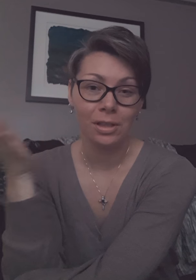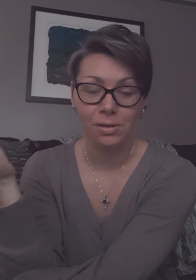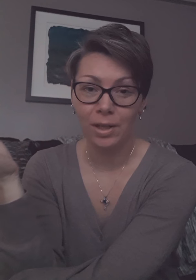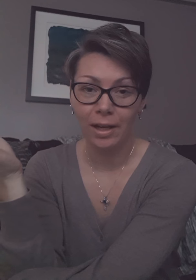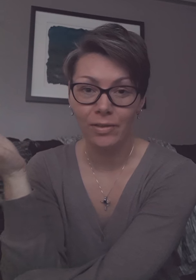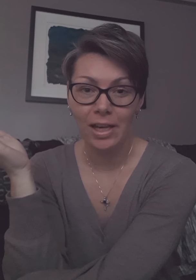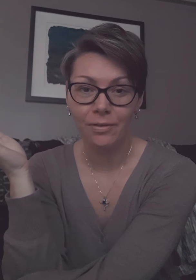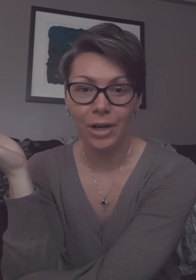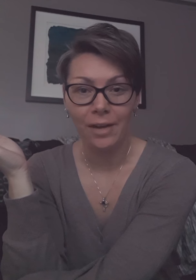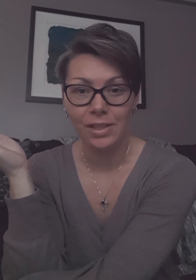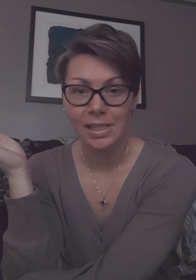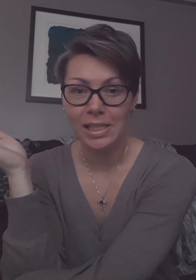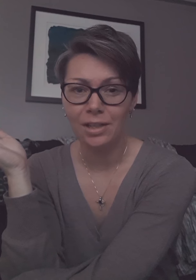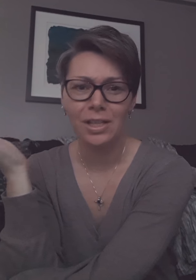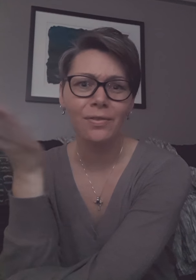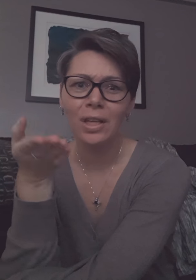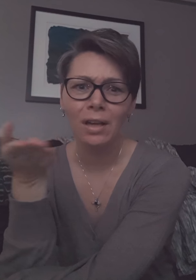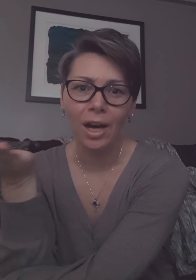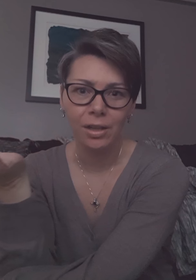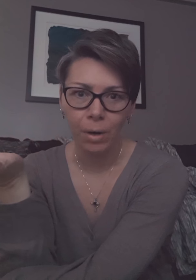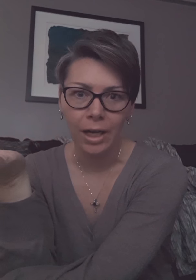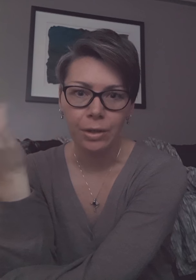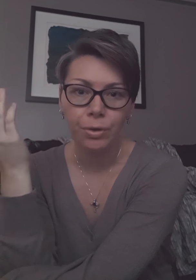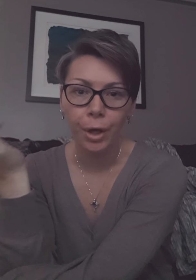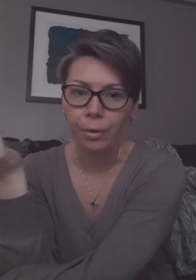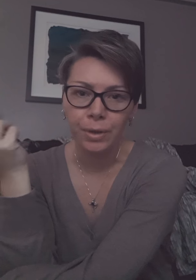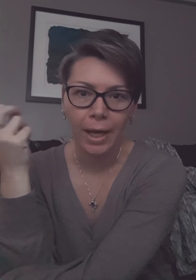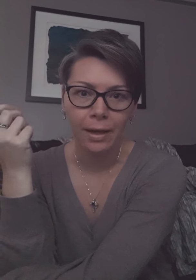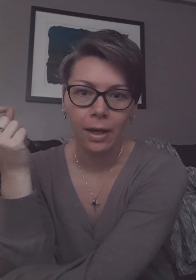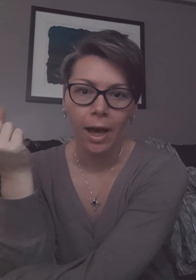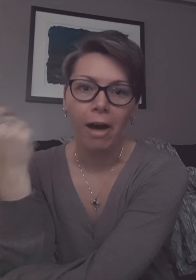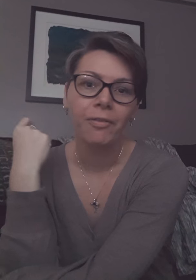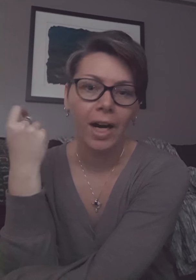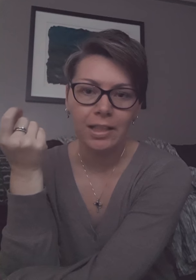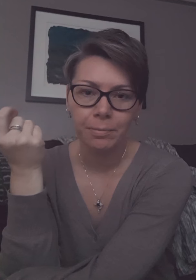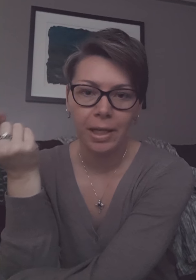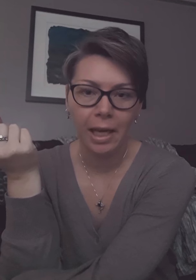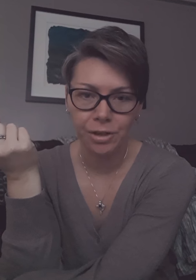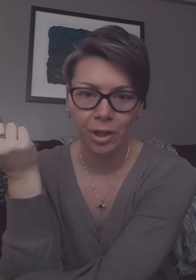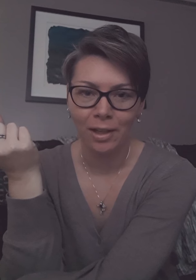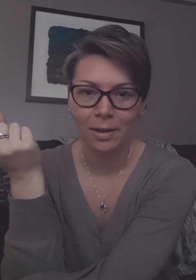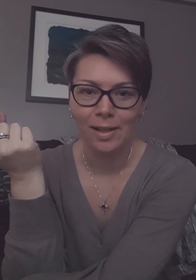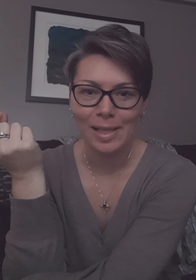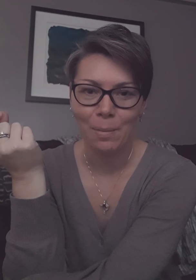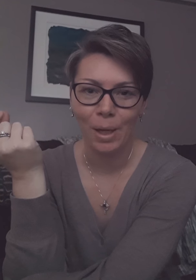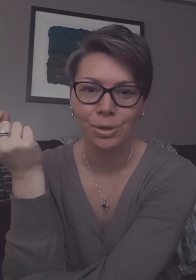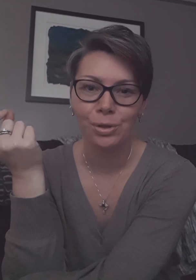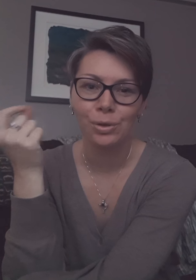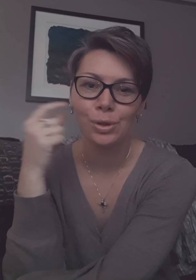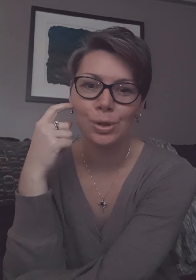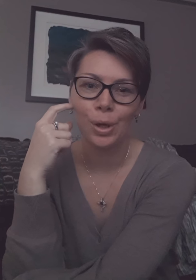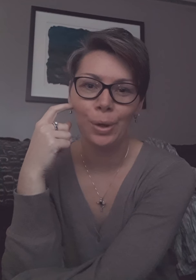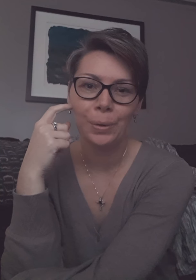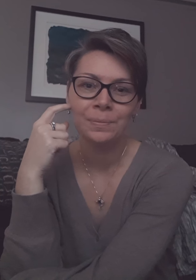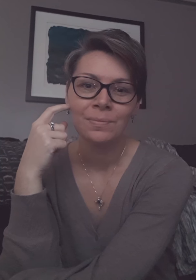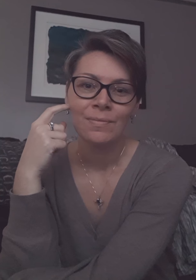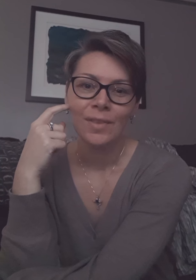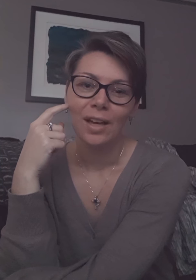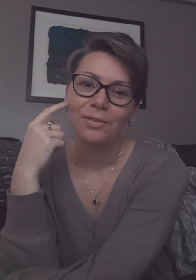doing IVF or FET or even IUI you know like a vial of medication can cost that much so for